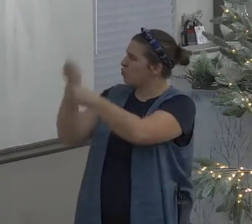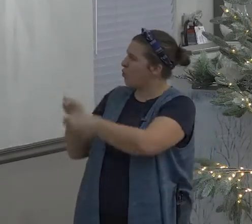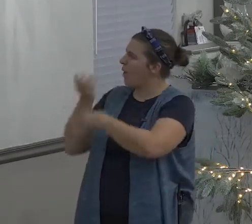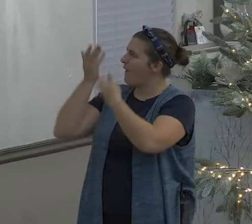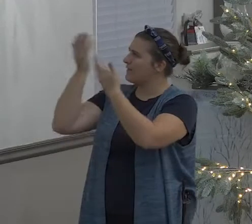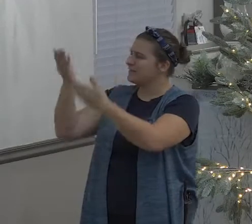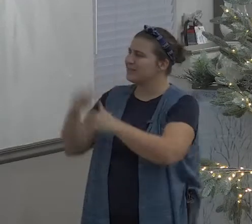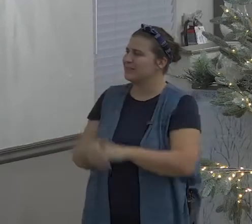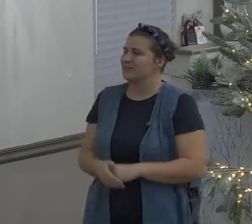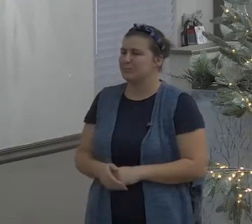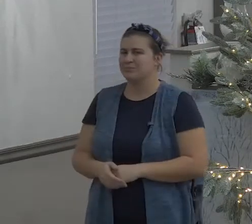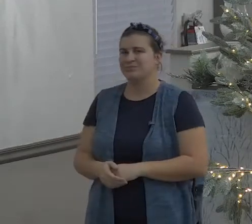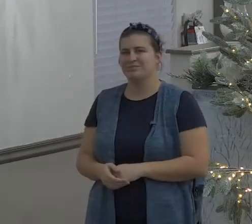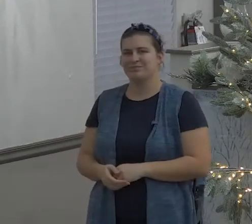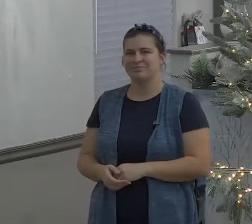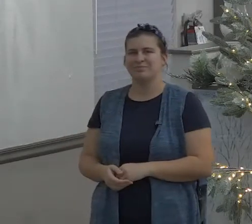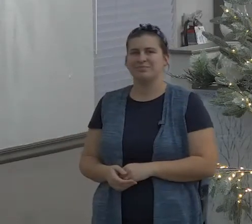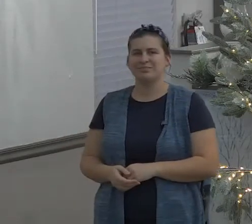place in between